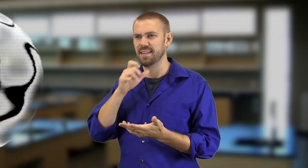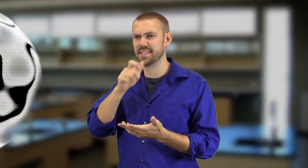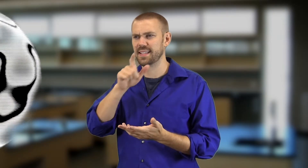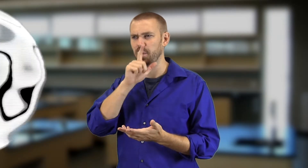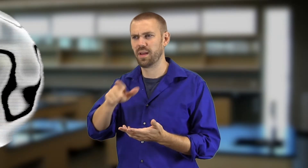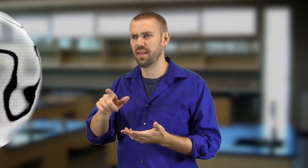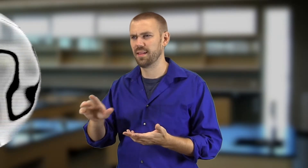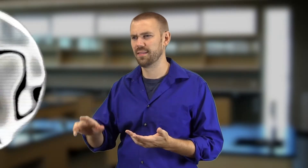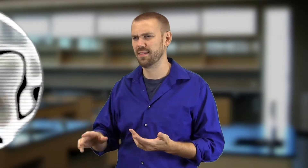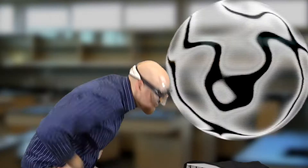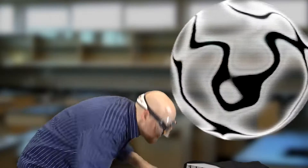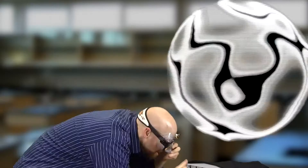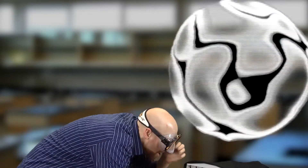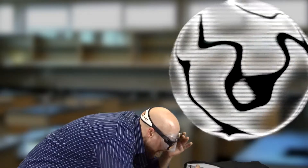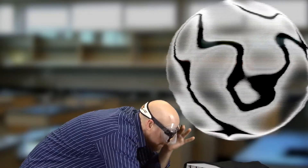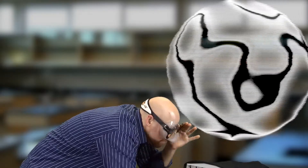That's not a thing. All right.